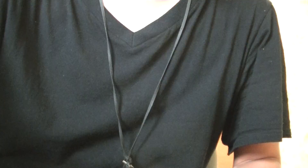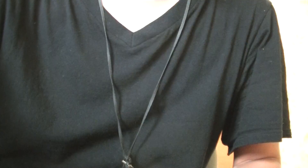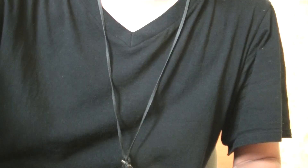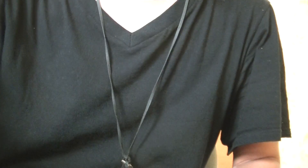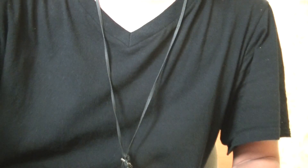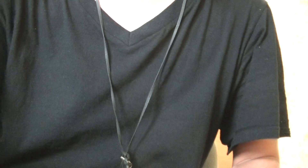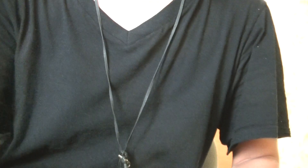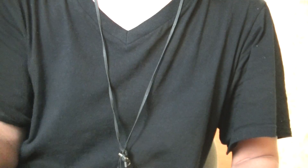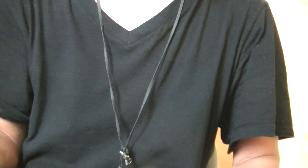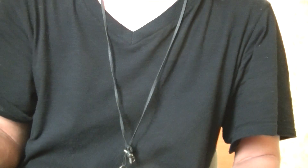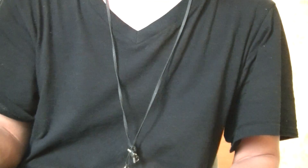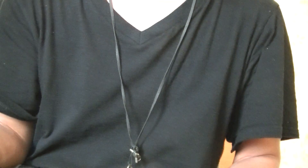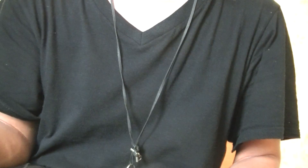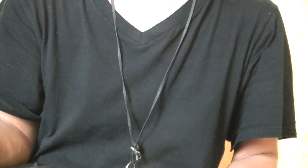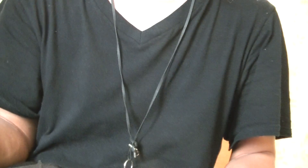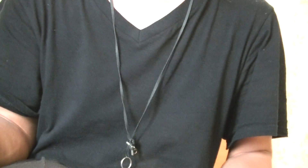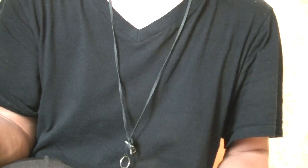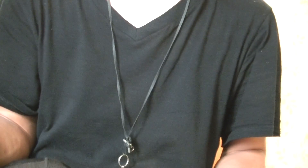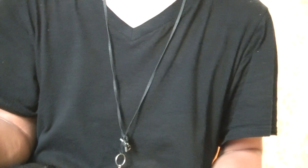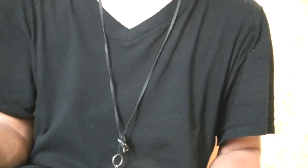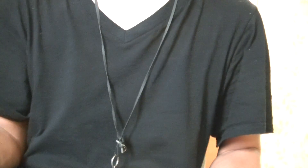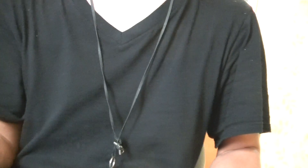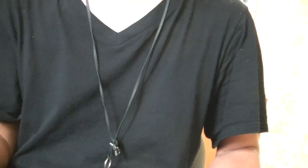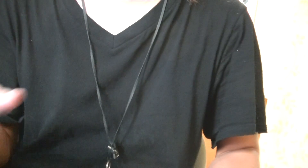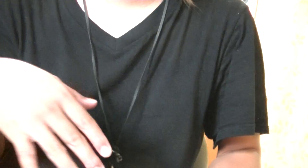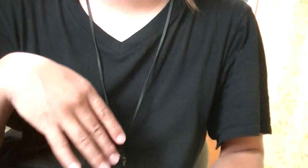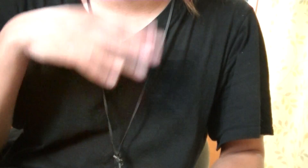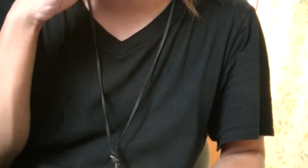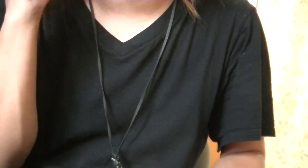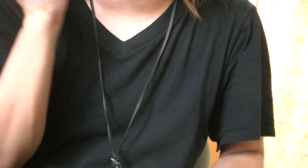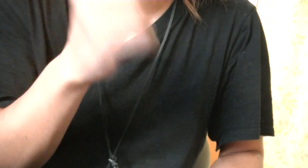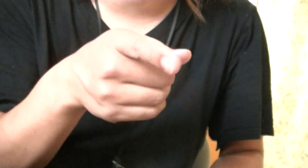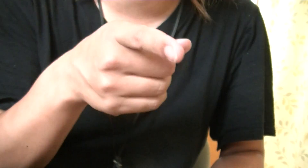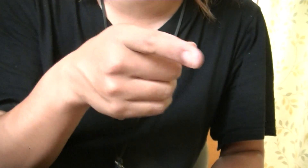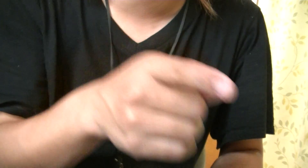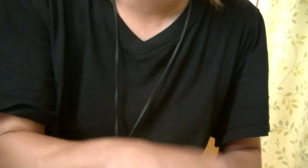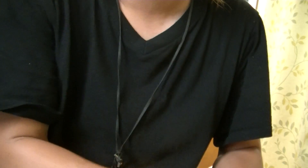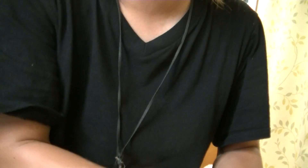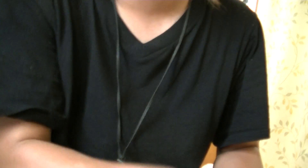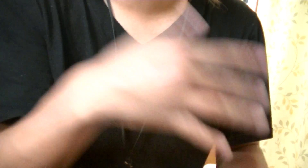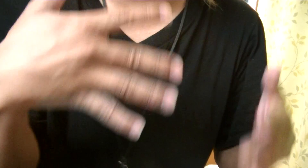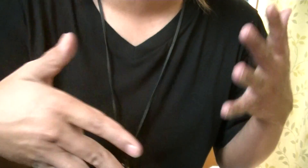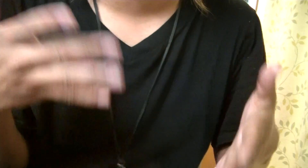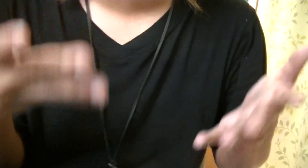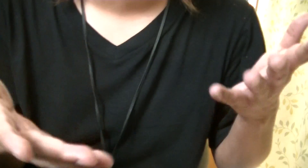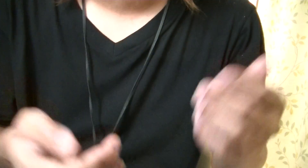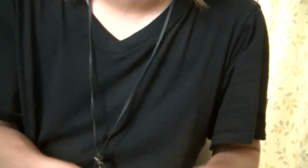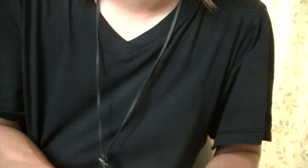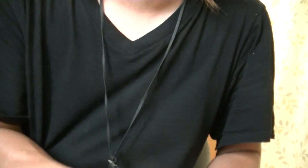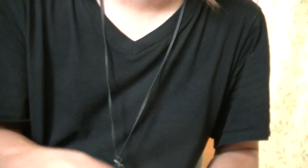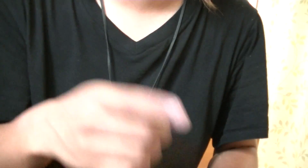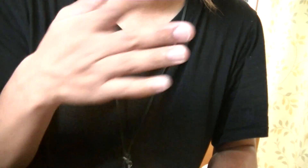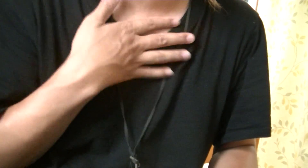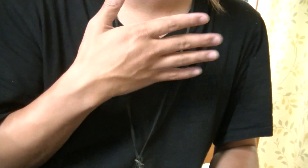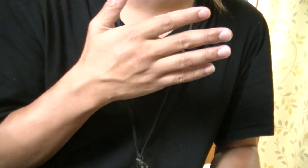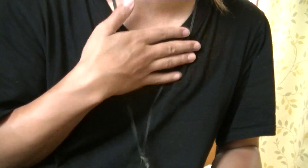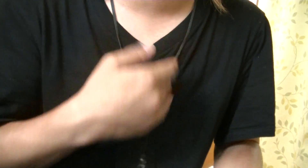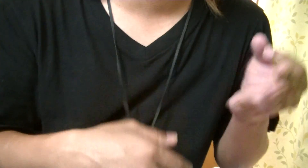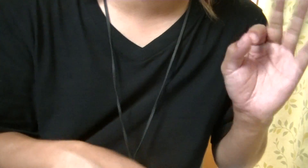I'm a big girl I love, and I'm like, fuck you, oh, Just a chance in my